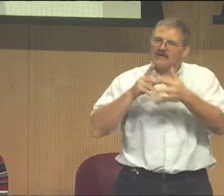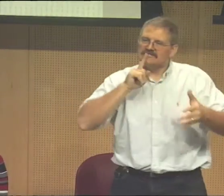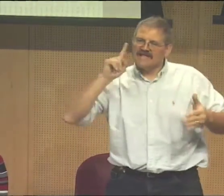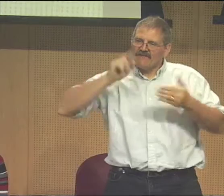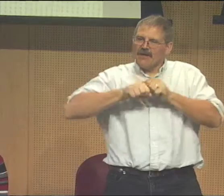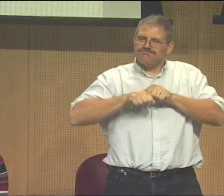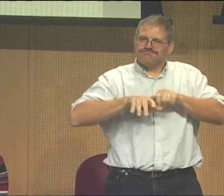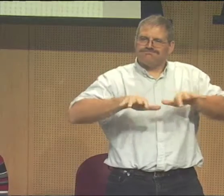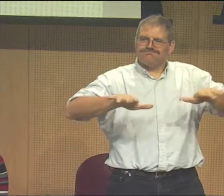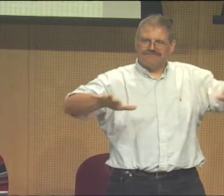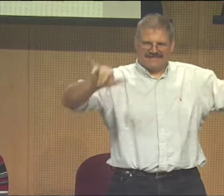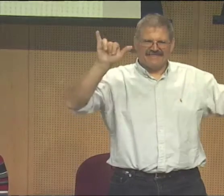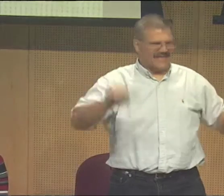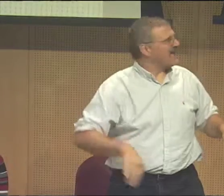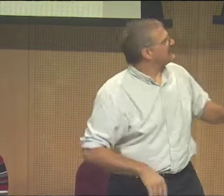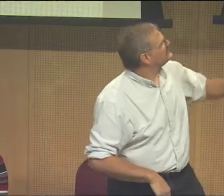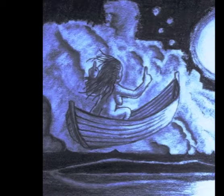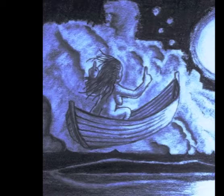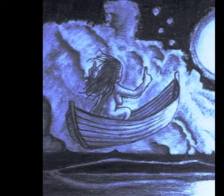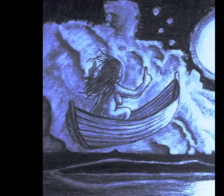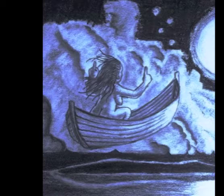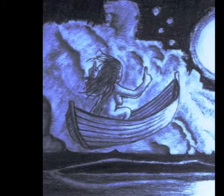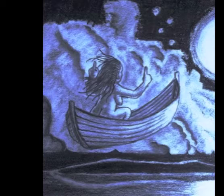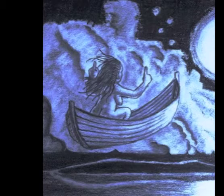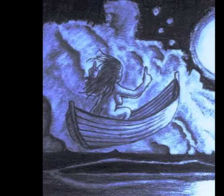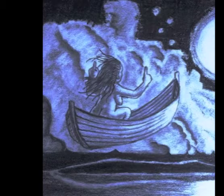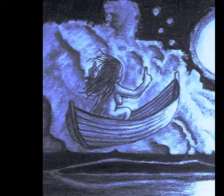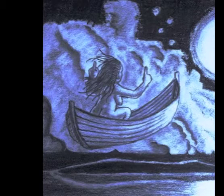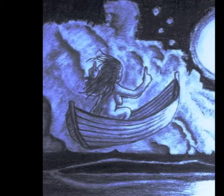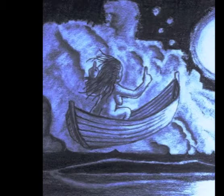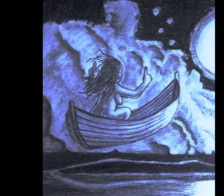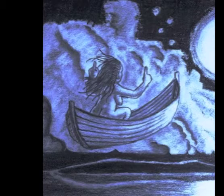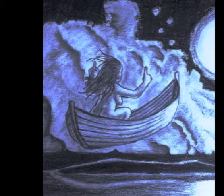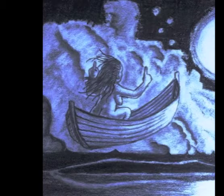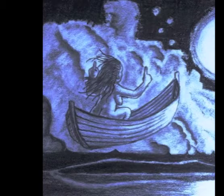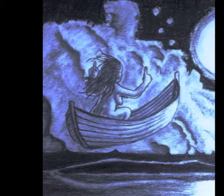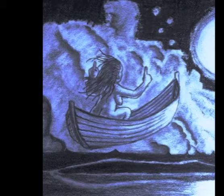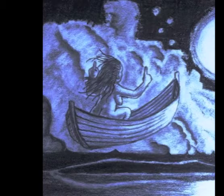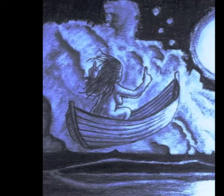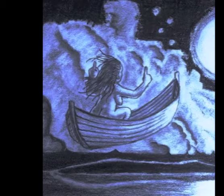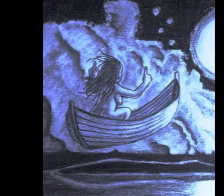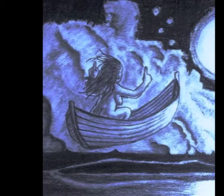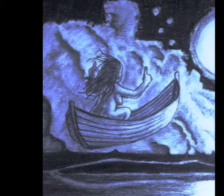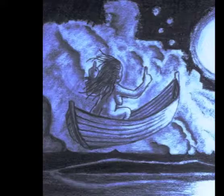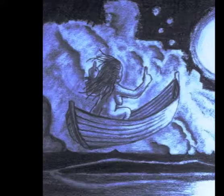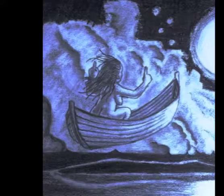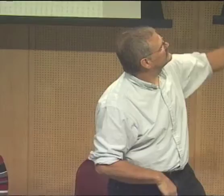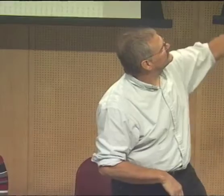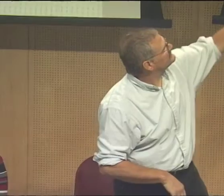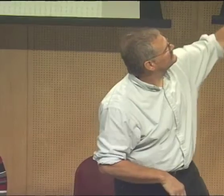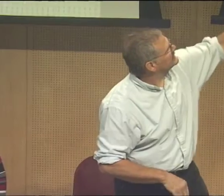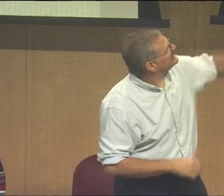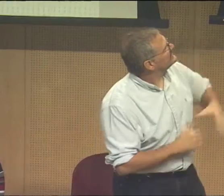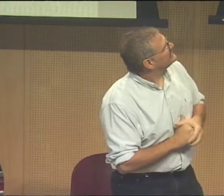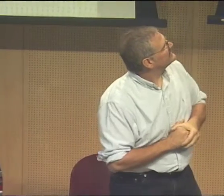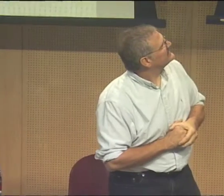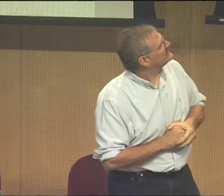Martha's Vineyard. Because for Martha's Vineyard, that's basically where